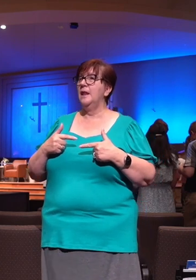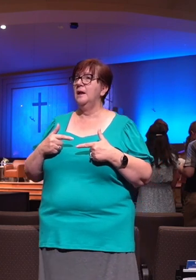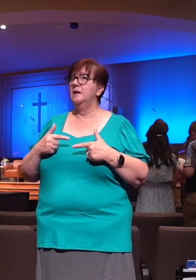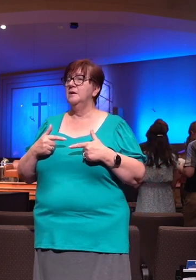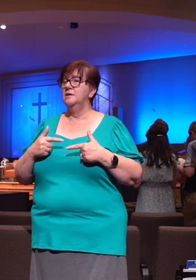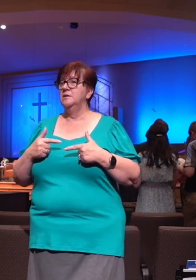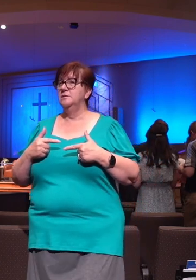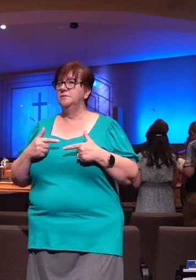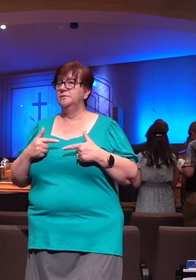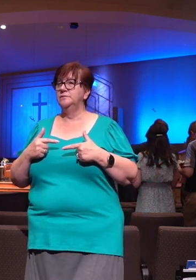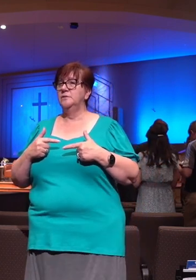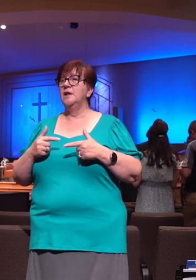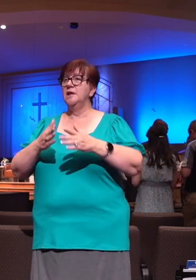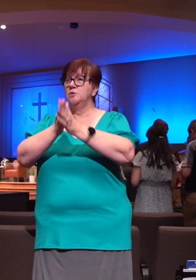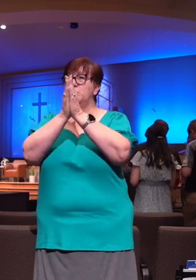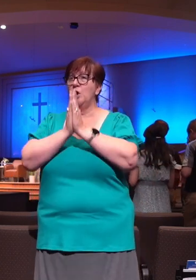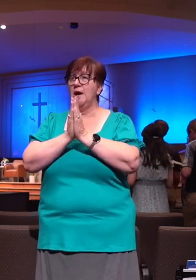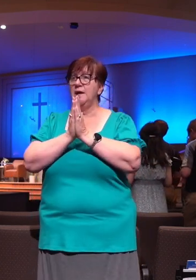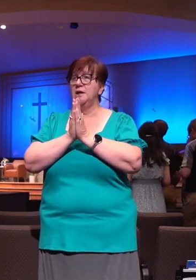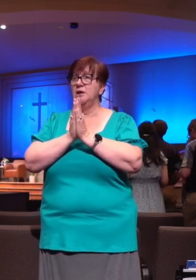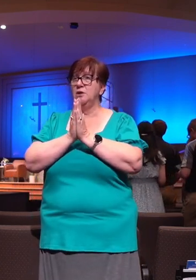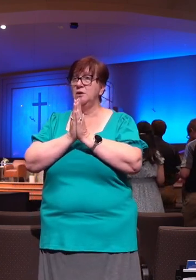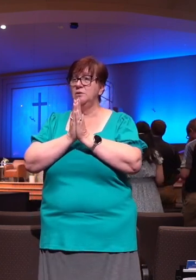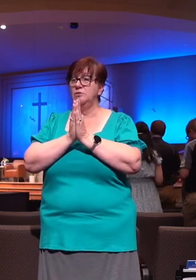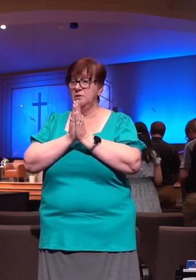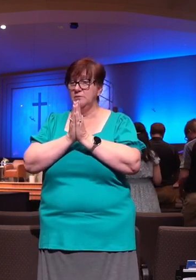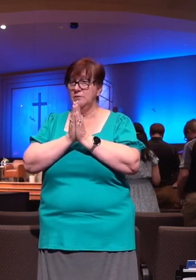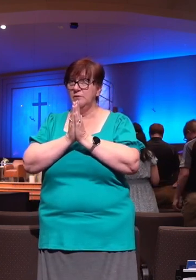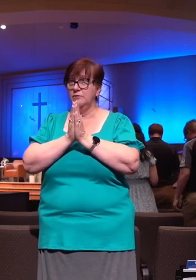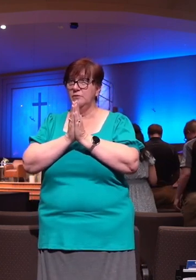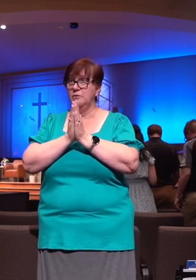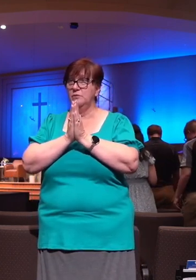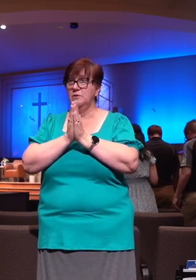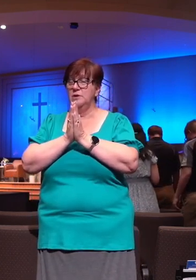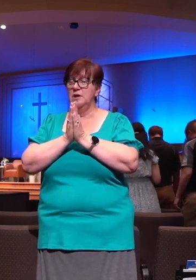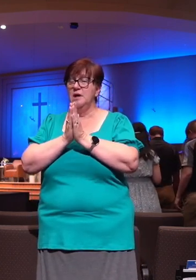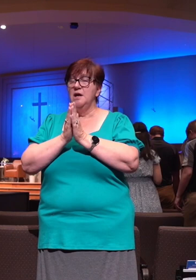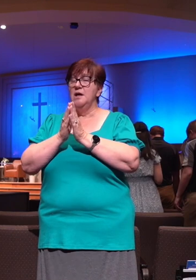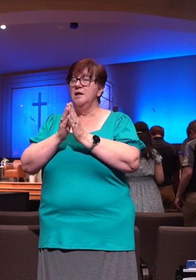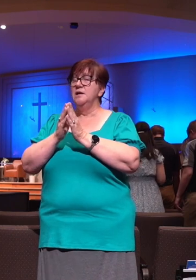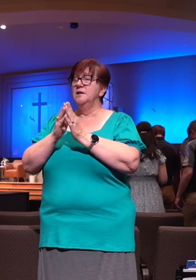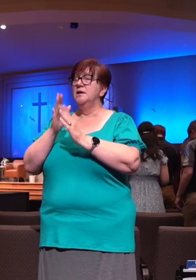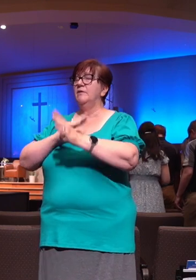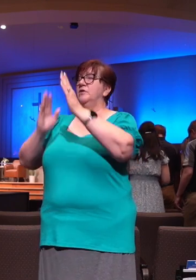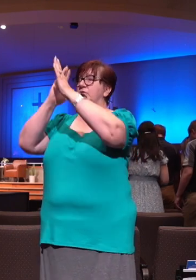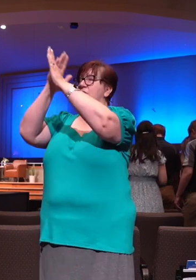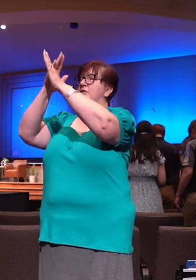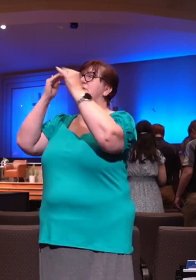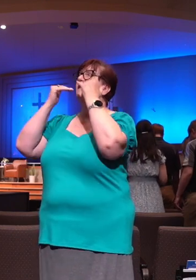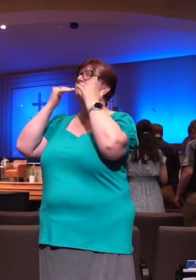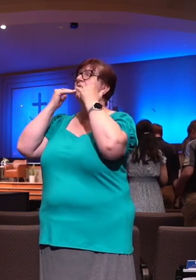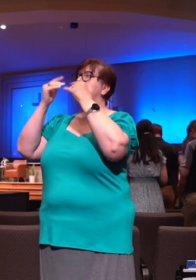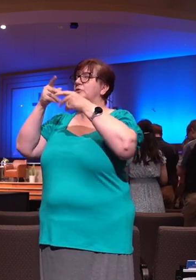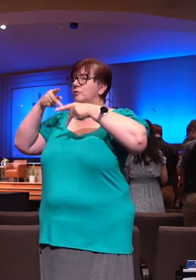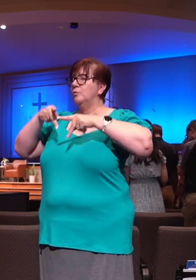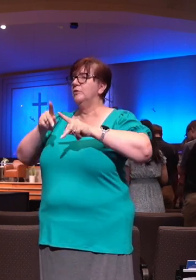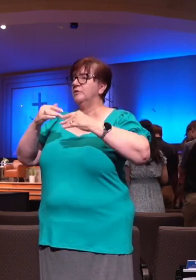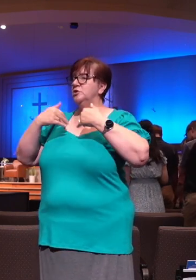Let's have a word of prayer. Our Heavenly Father, God, we thank you for the privilege that we have this evening to gather together with believers to open your word